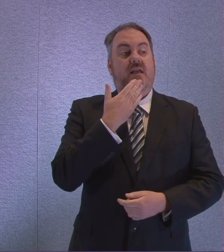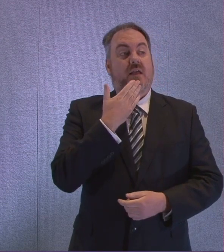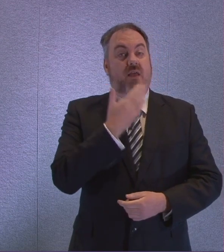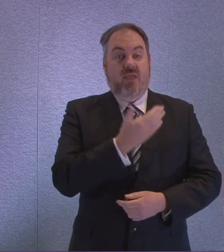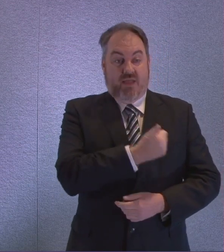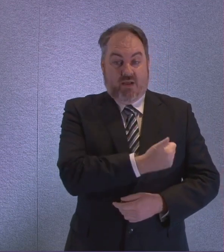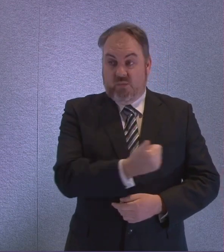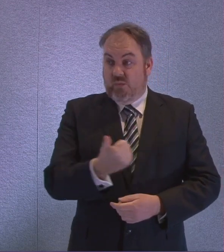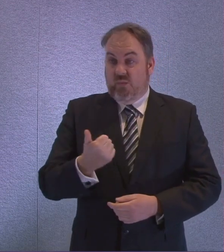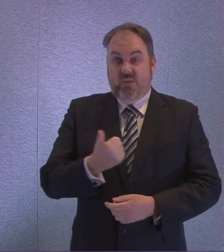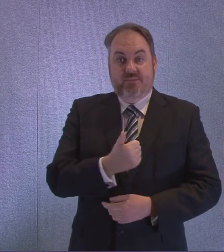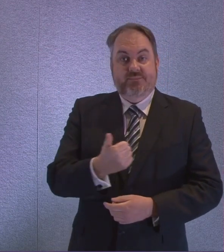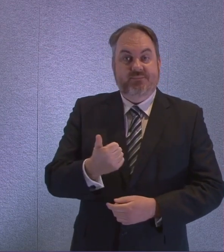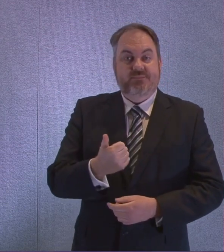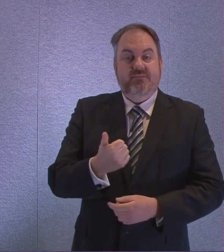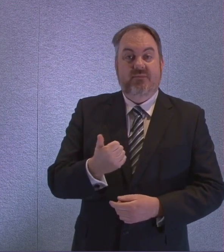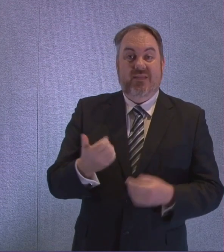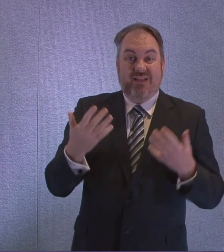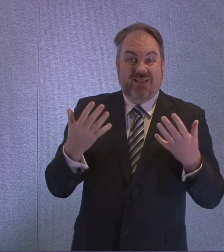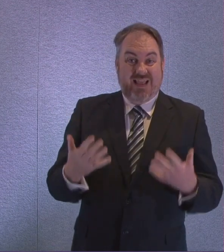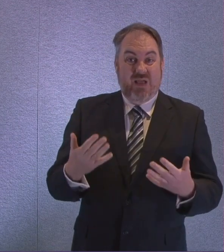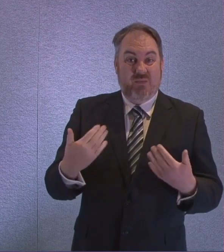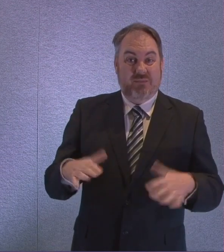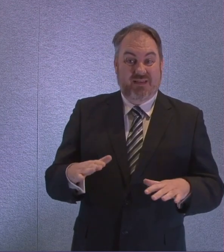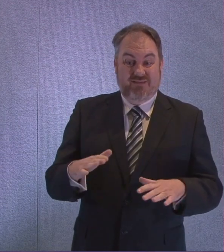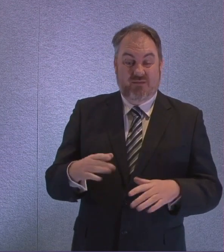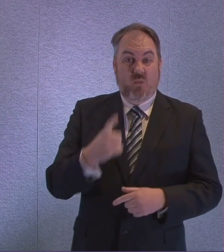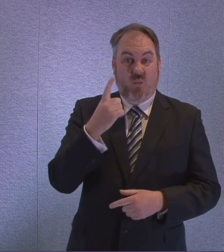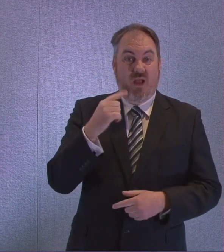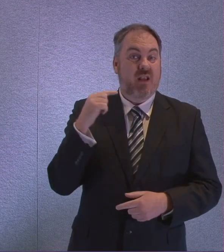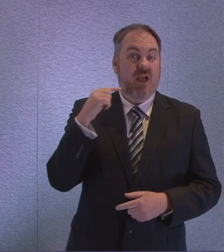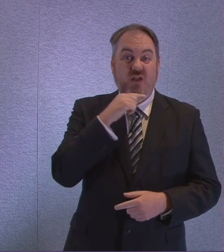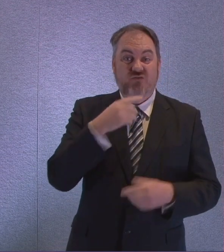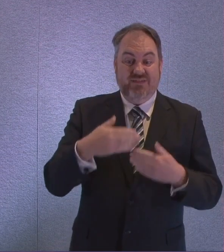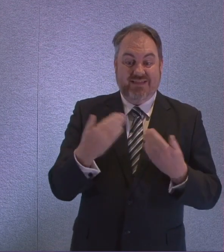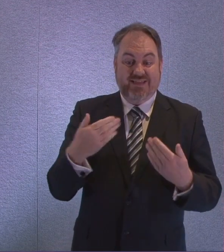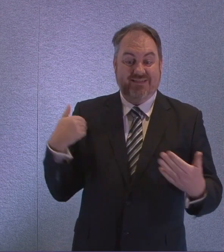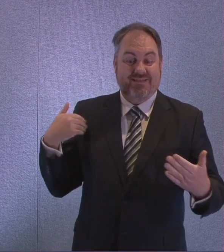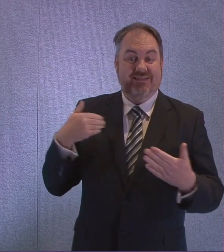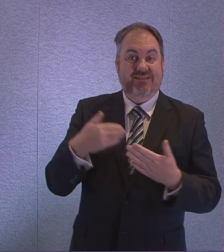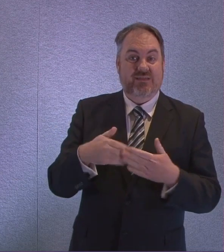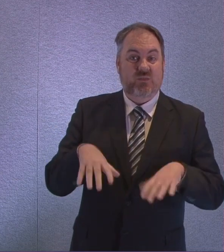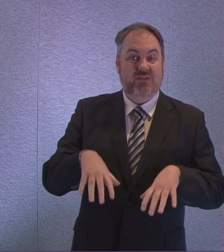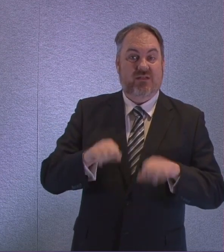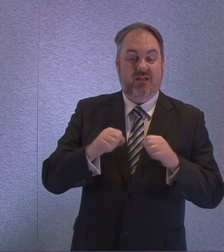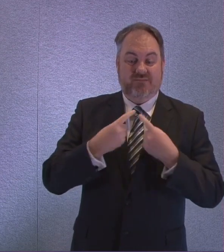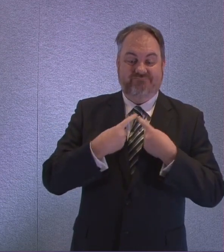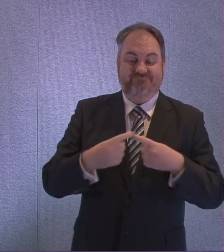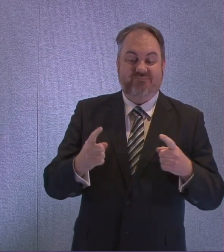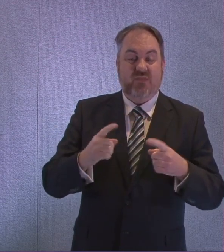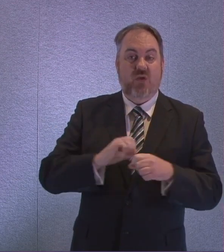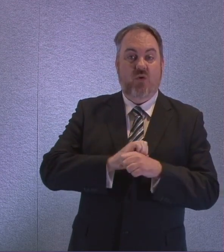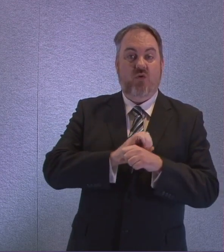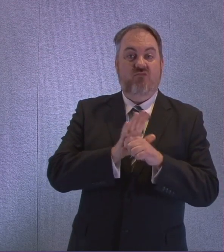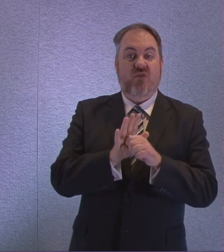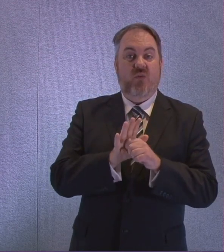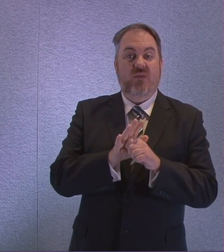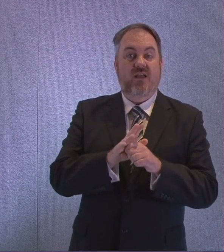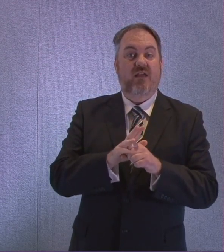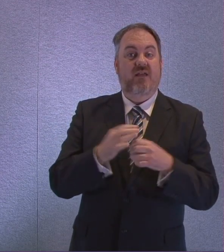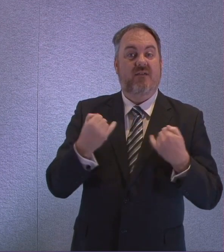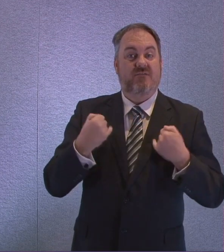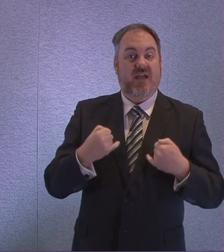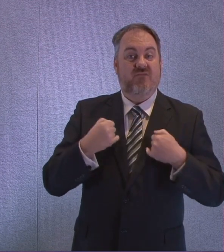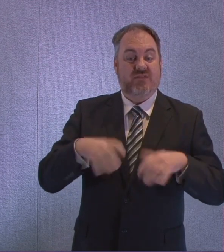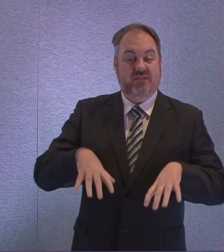party leaders. It's now exactly 100 days since the first cases of coronavirus were reported in Wuhan, and in that time